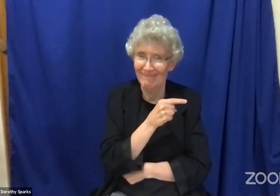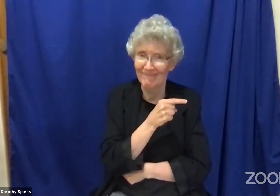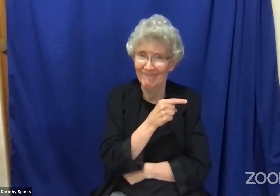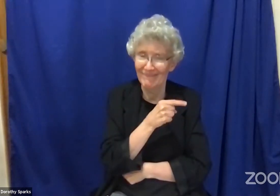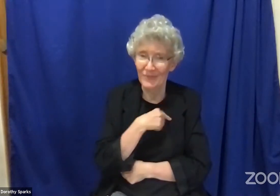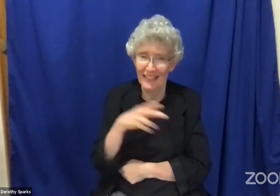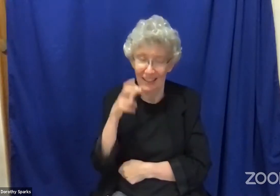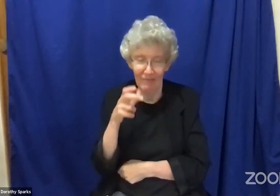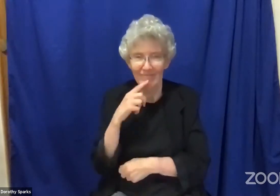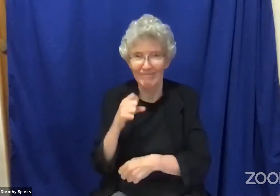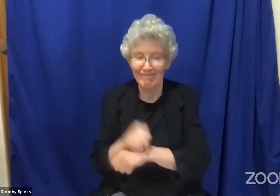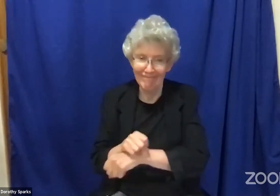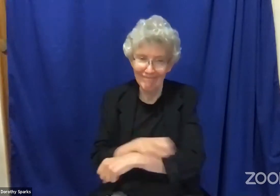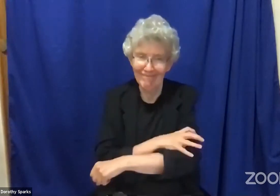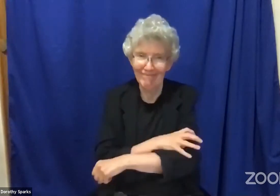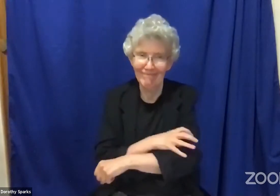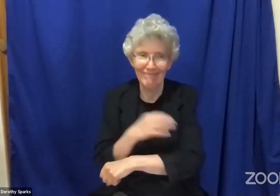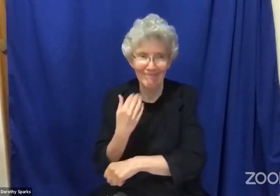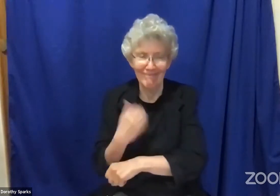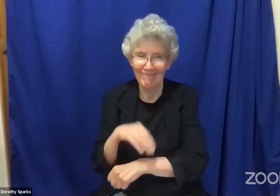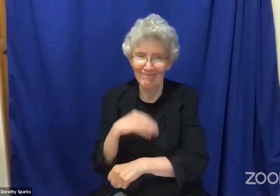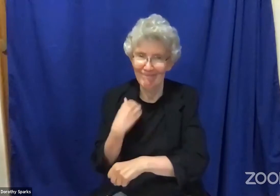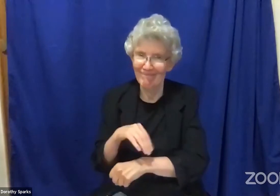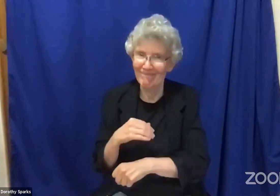left this deaf man hugged him